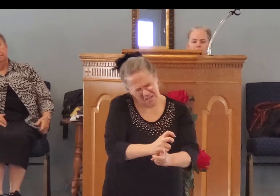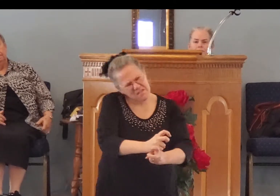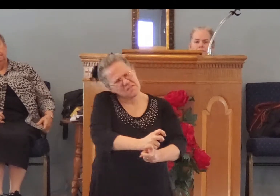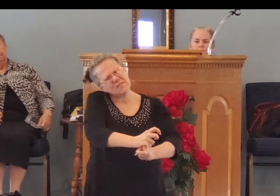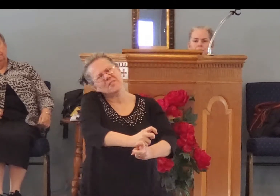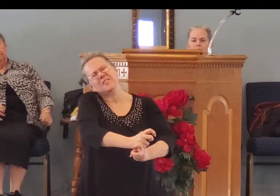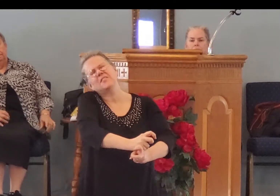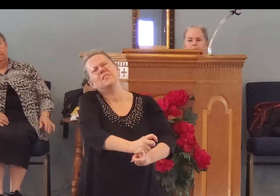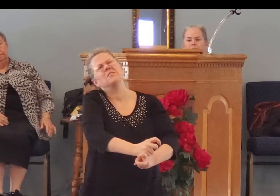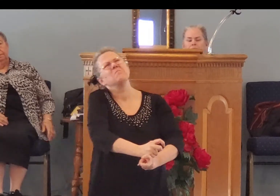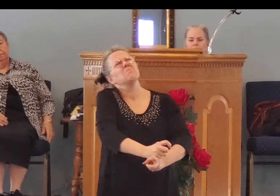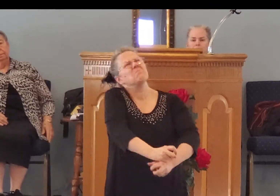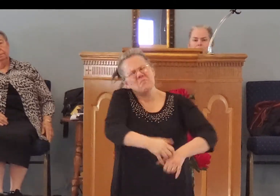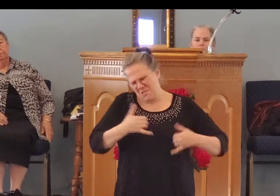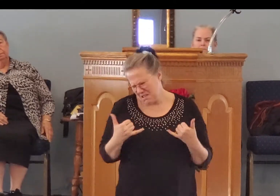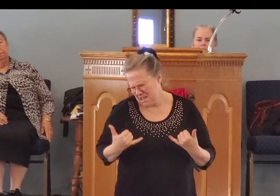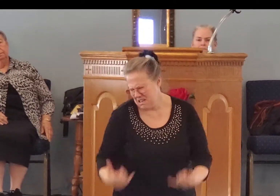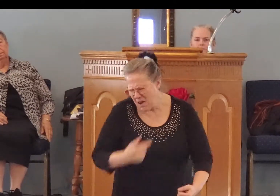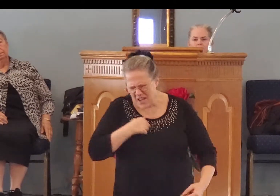caliph,